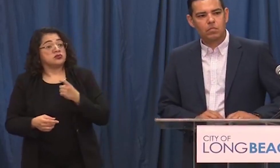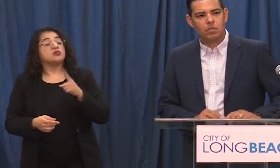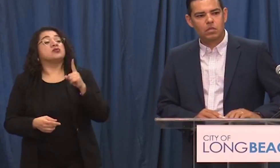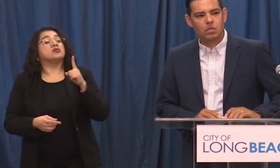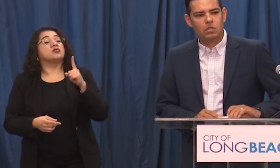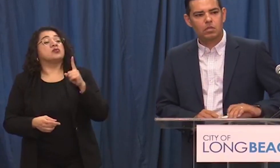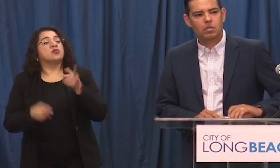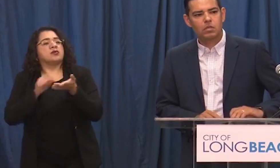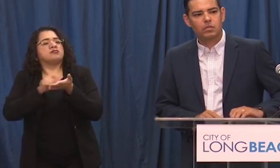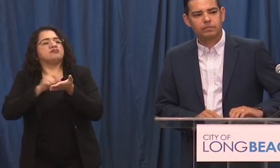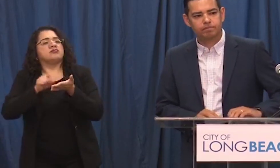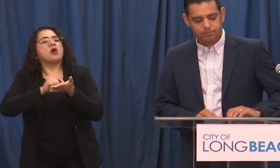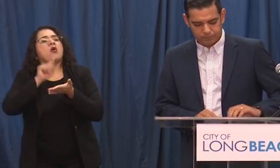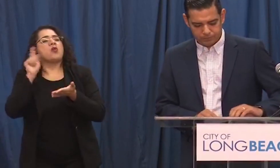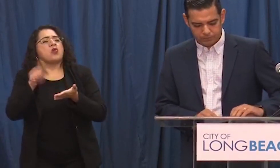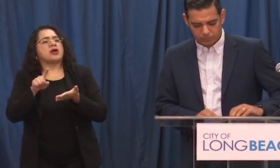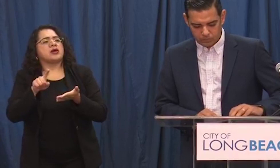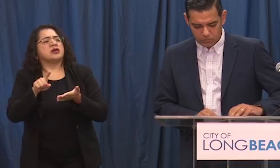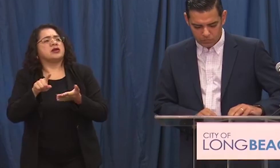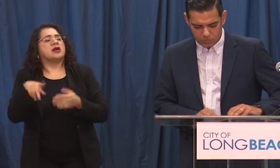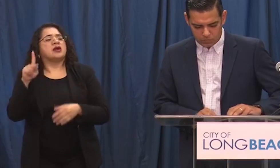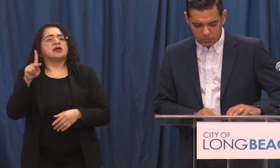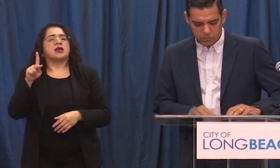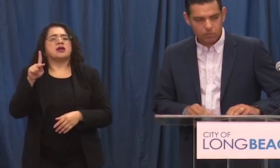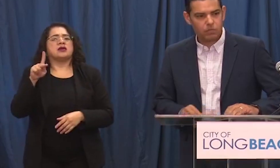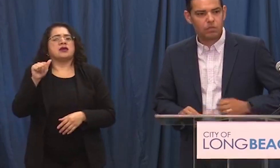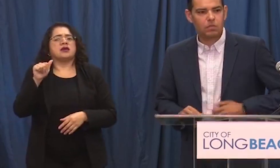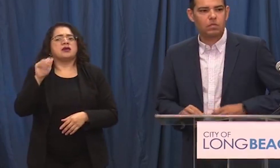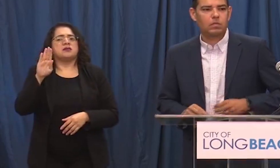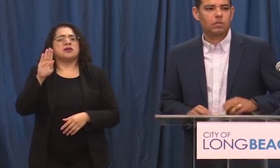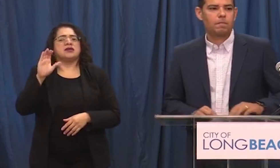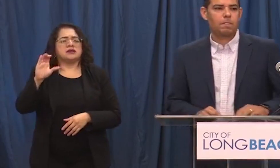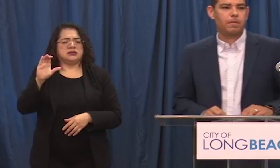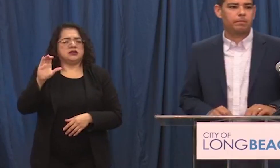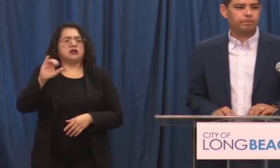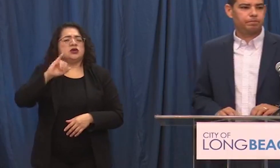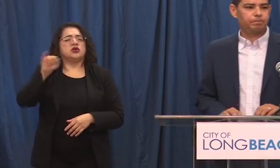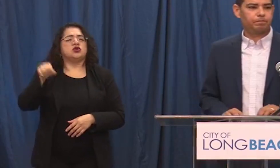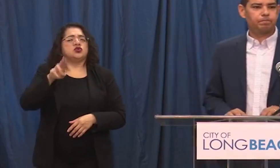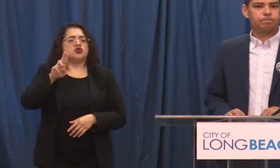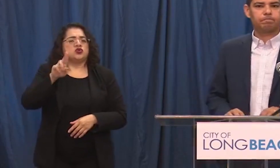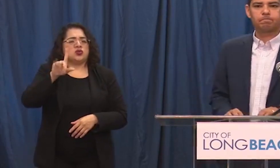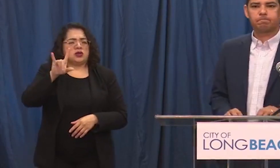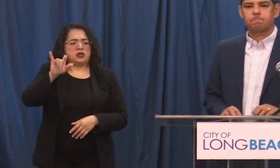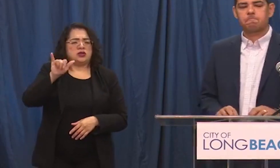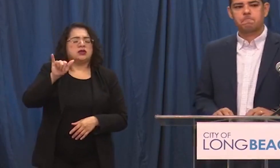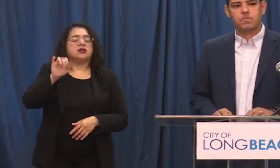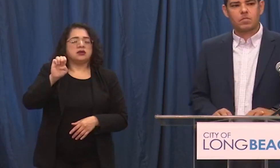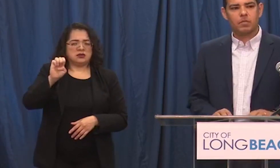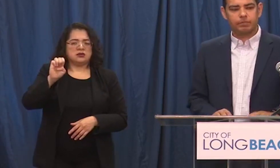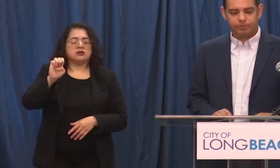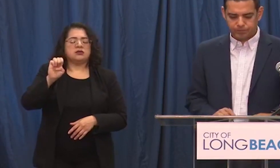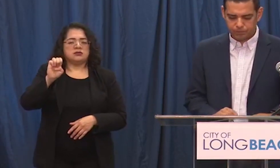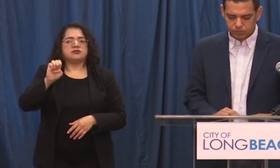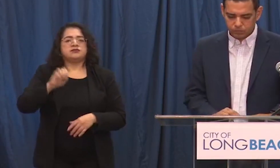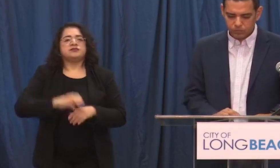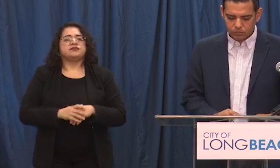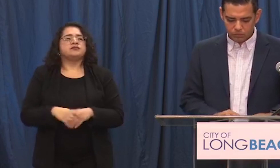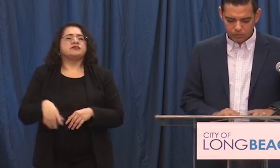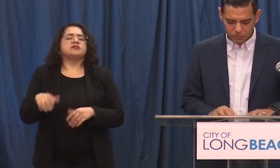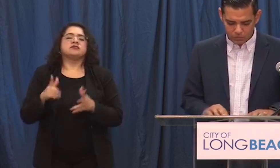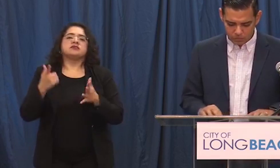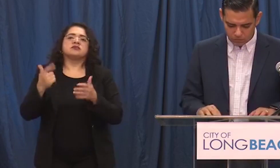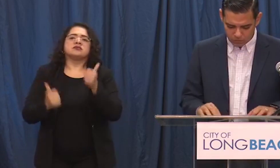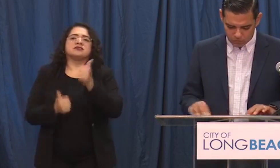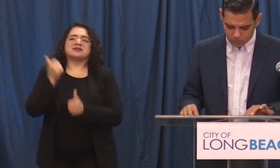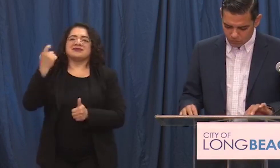one written question uh from kabc from julie and i'll just read this and that was she just was not on the actual call it said the mace the